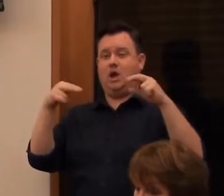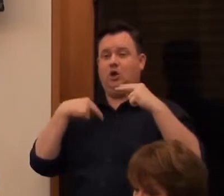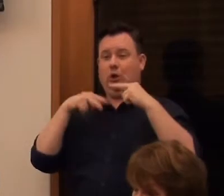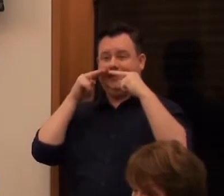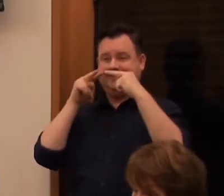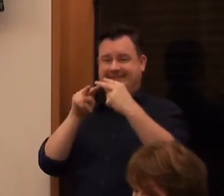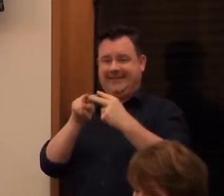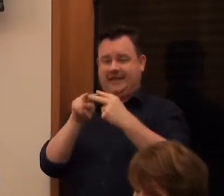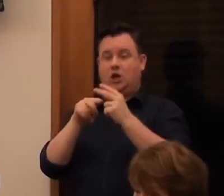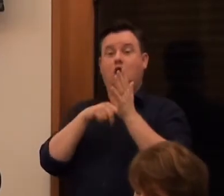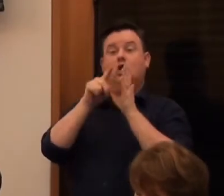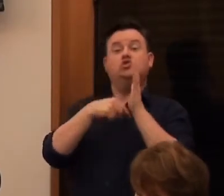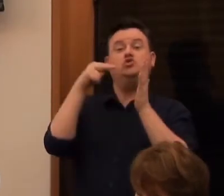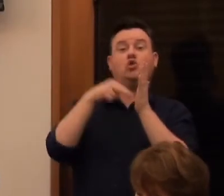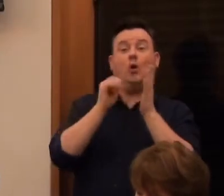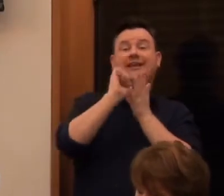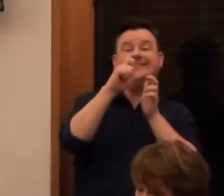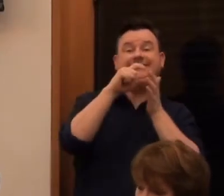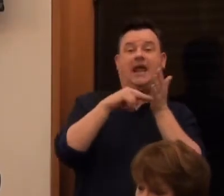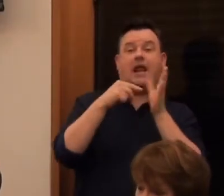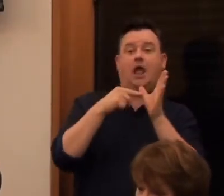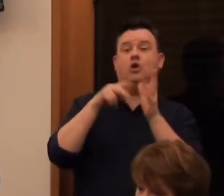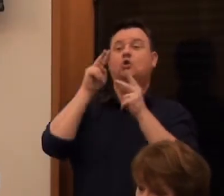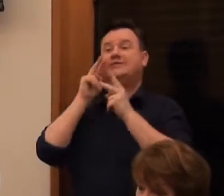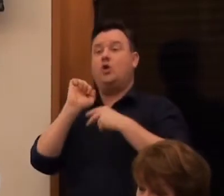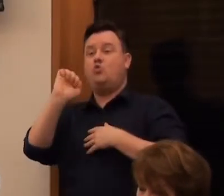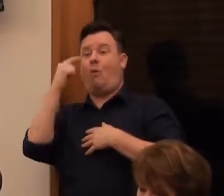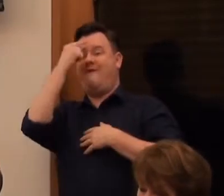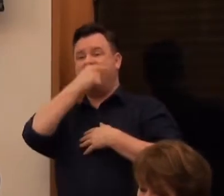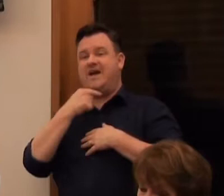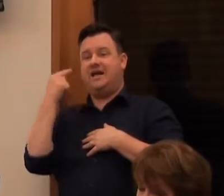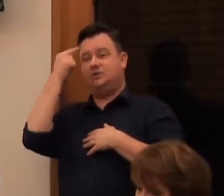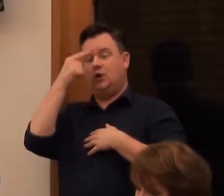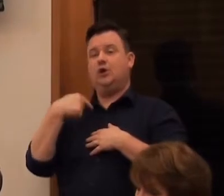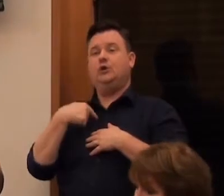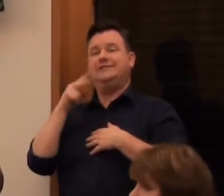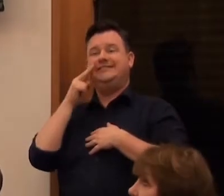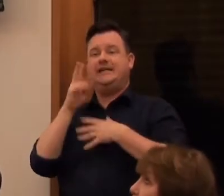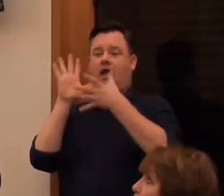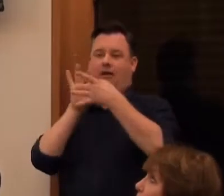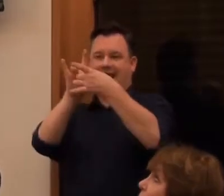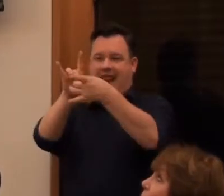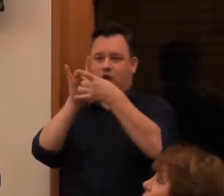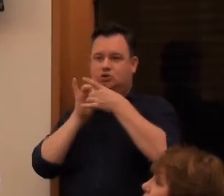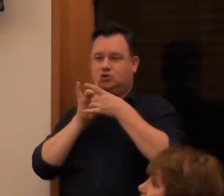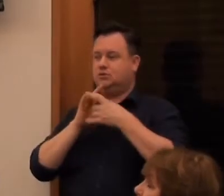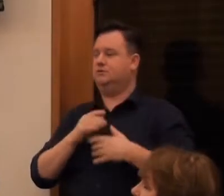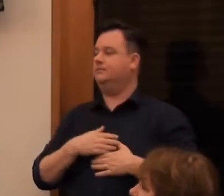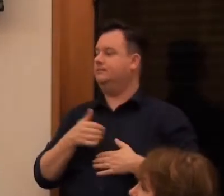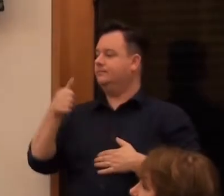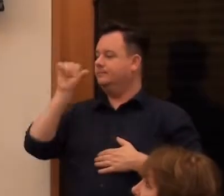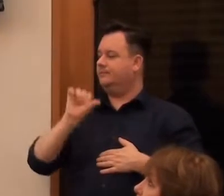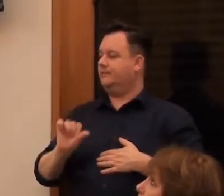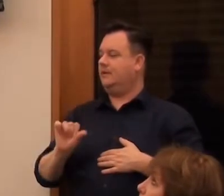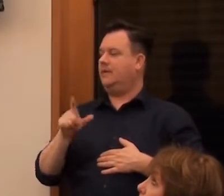the... Solson's DNA. you also see your face. And you see the connections between people. Tell us about